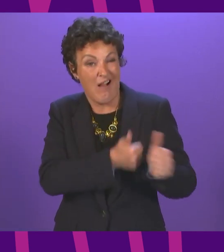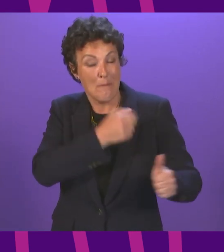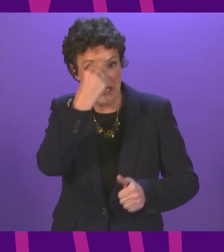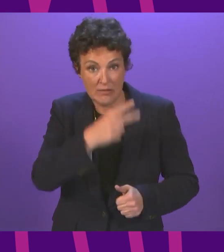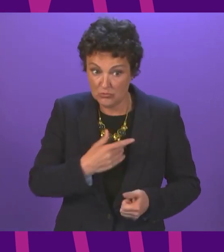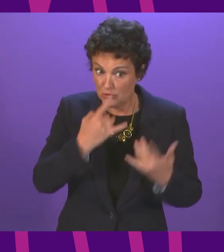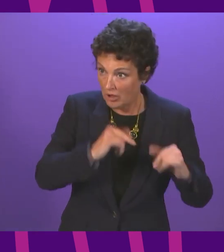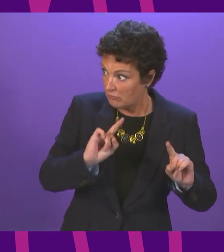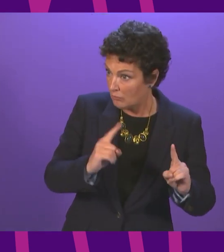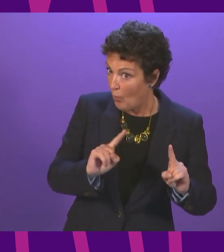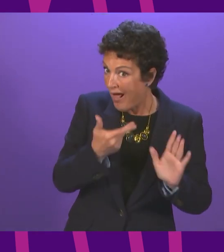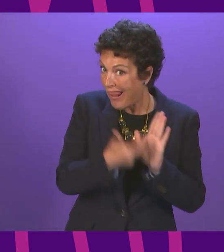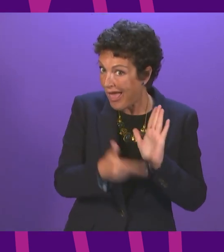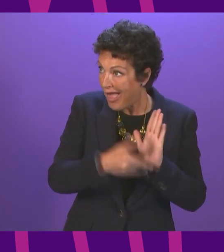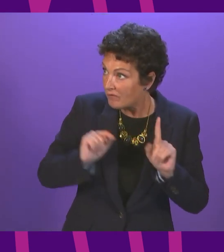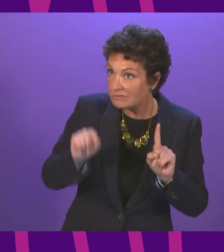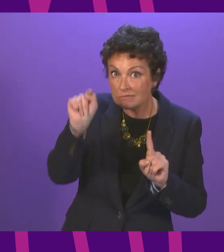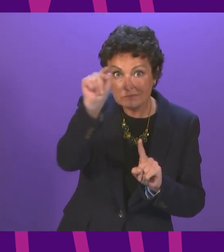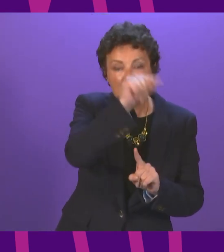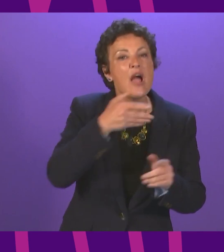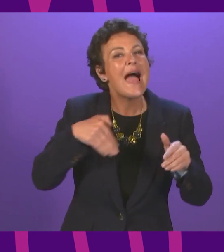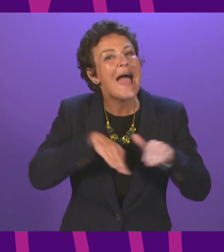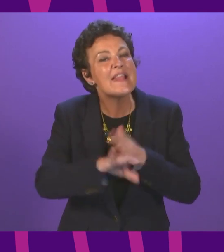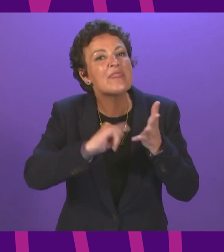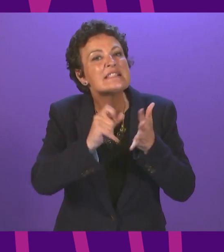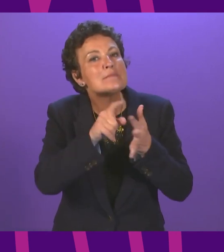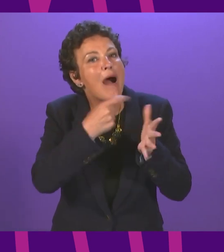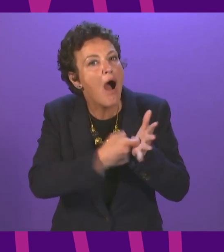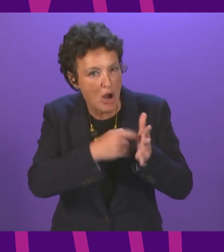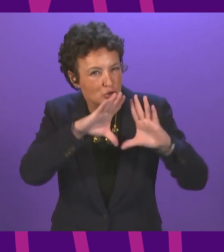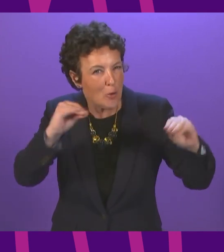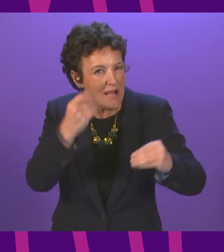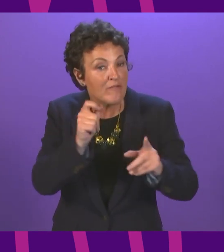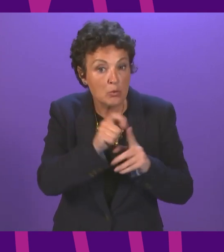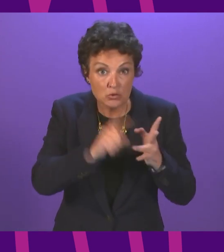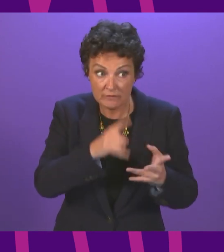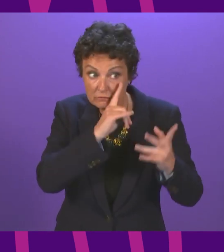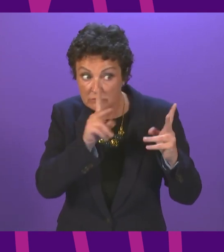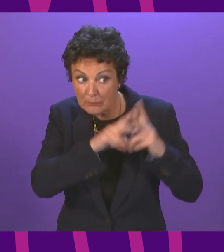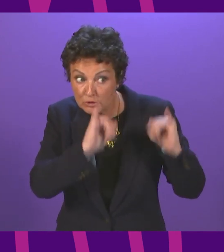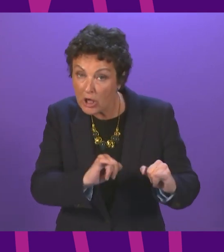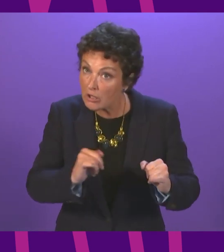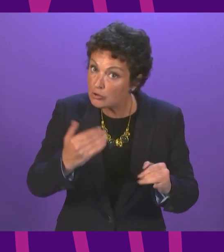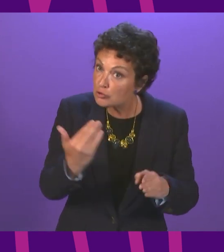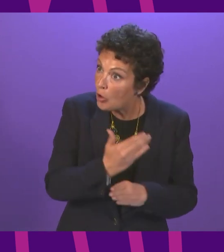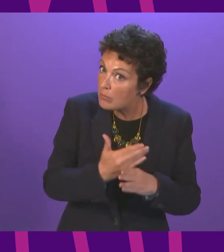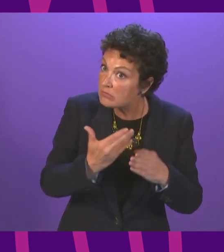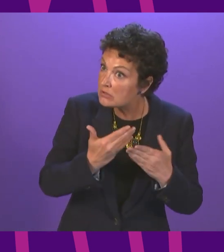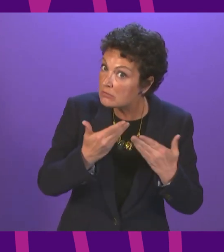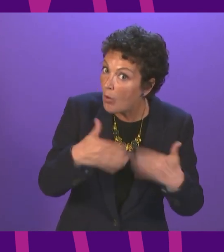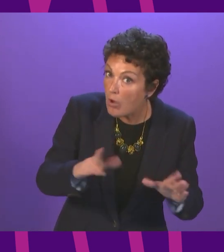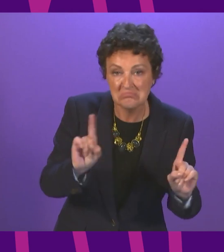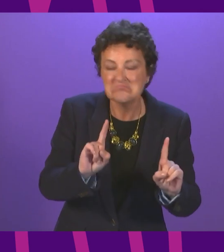Office branches within their SPAR stores and confirm that no job losses will be suffered as a result of these closures. Neil Gray.